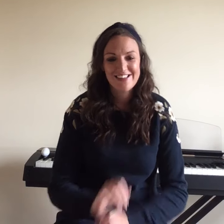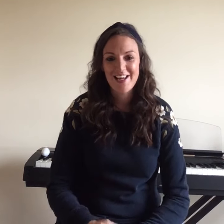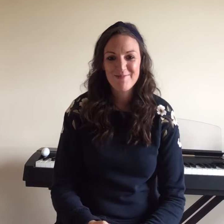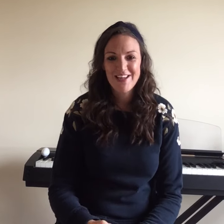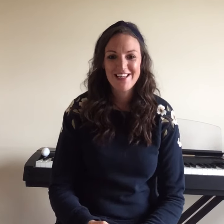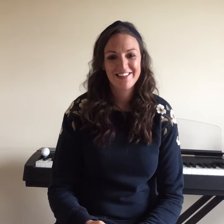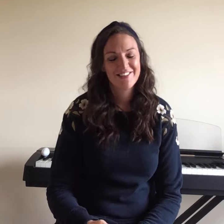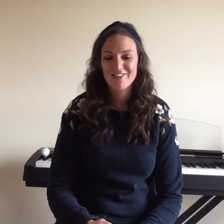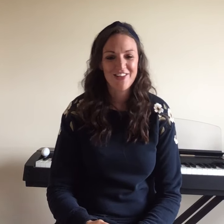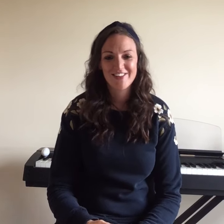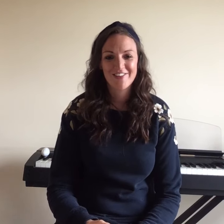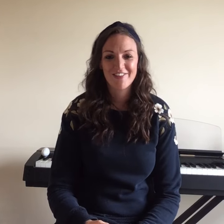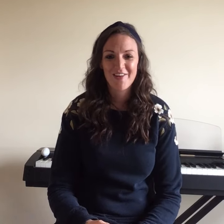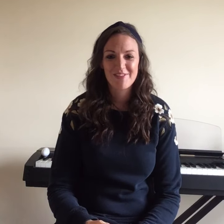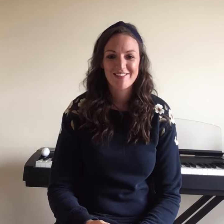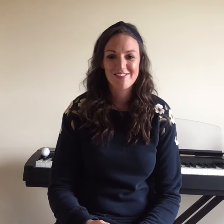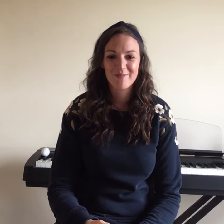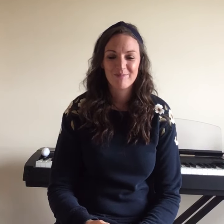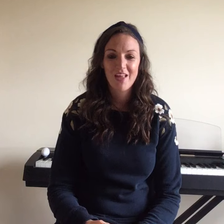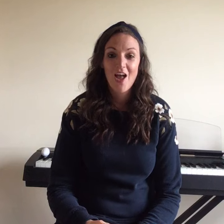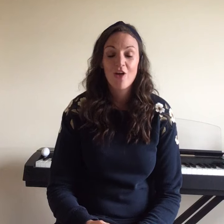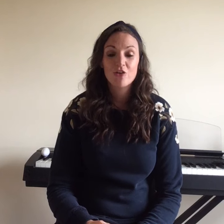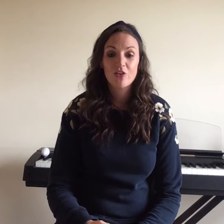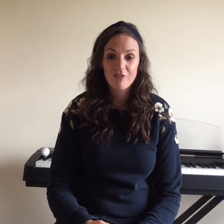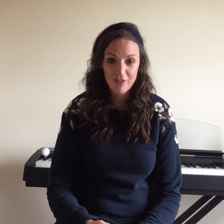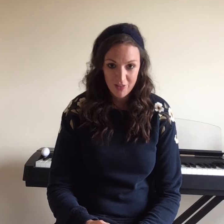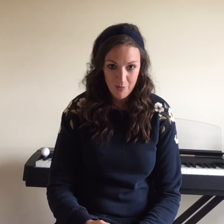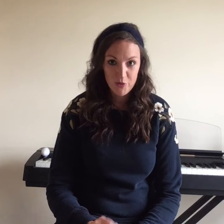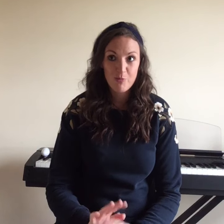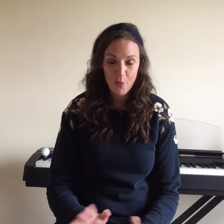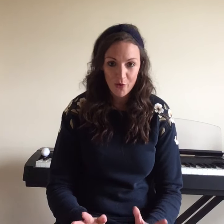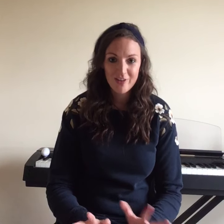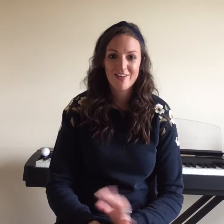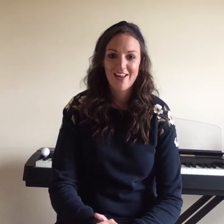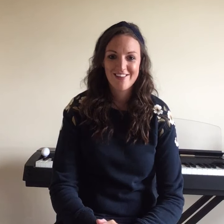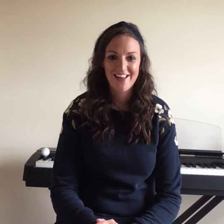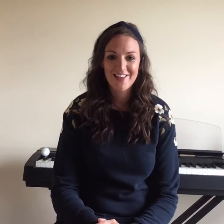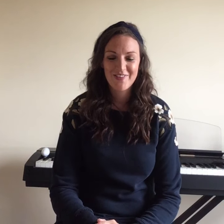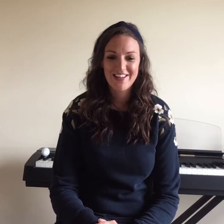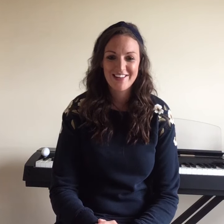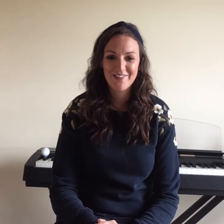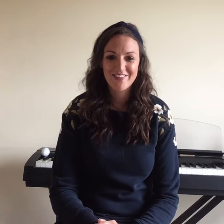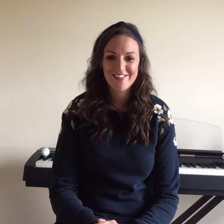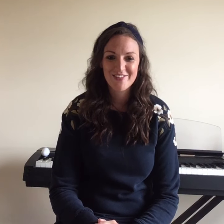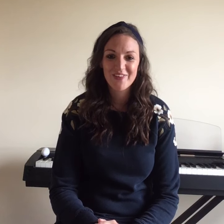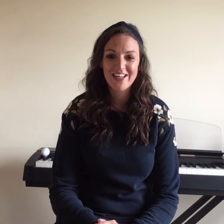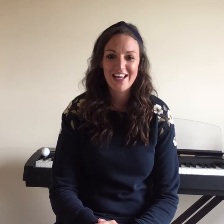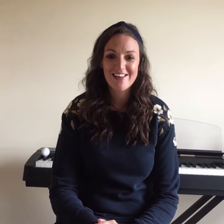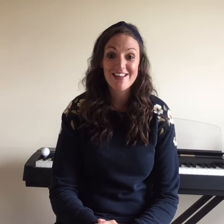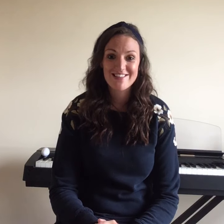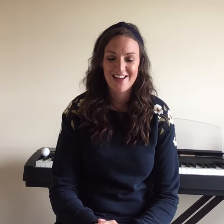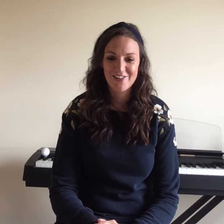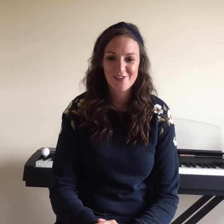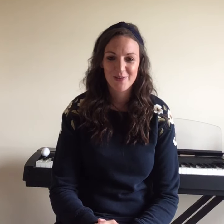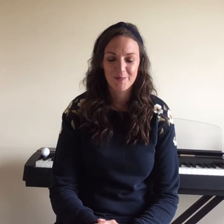slimy and lots of different opposites. So the most important sign that we need to know in this story is Dinosaur.